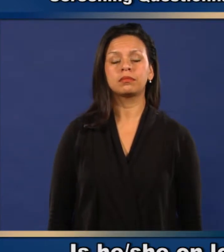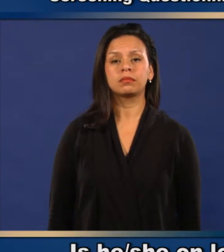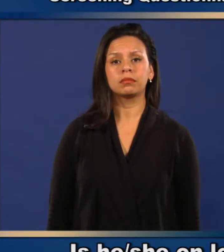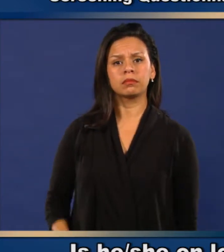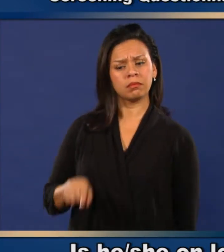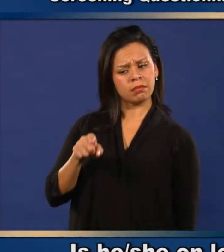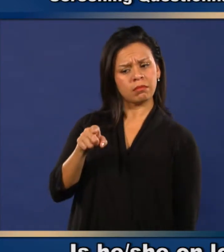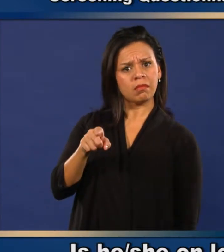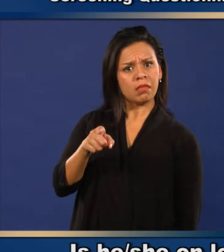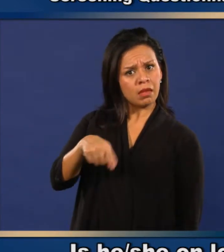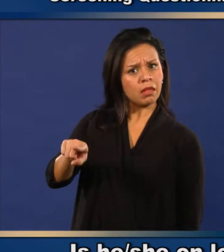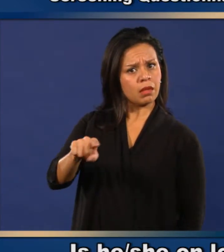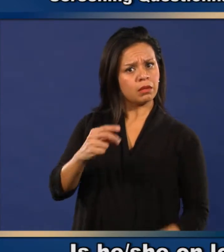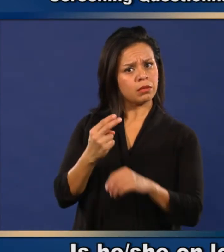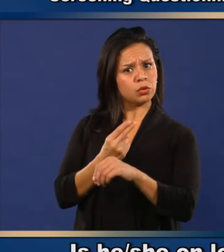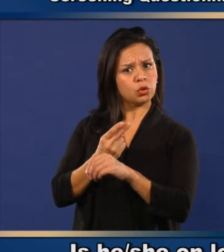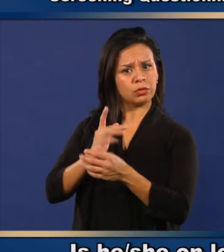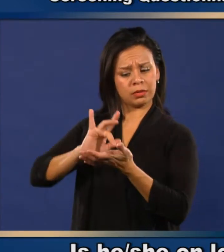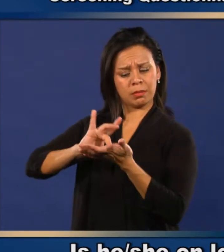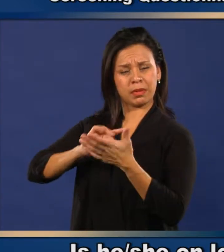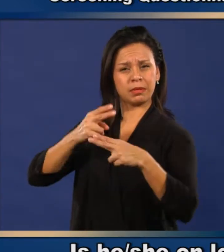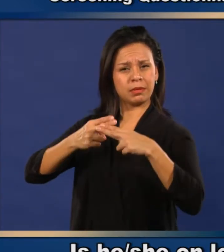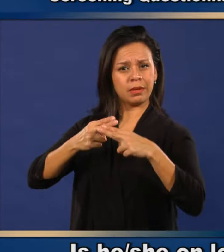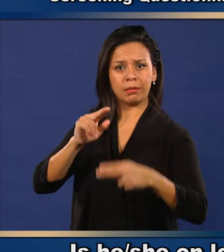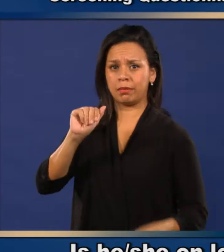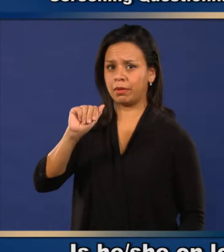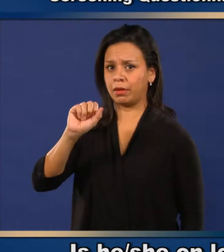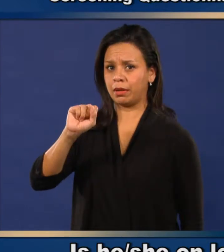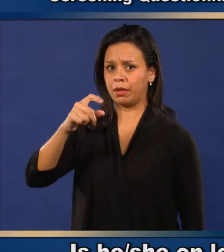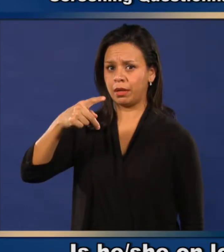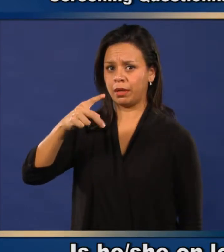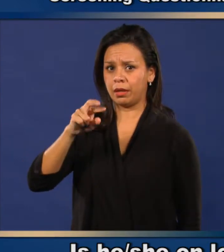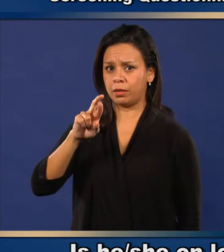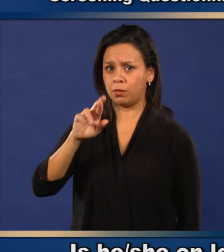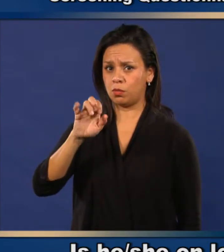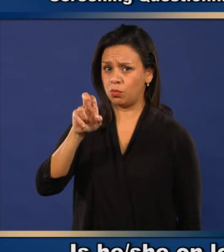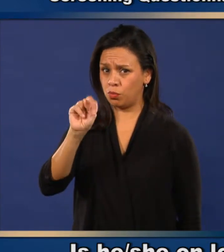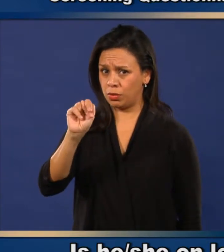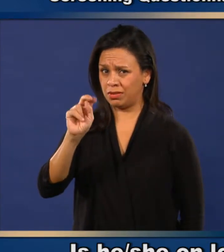Is he or she on long-term aspirin therapy?